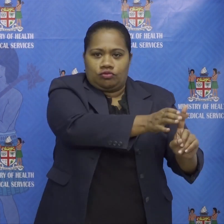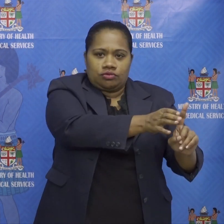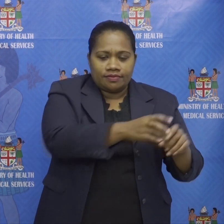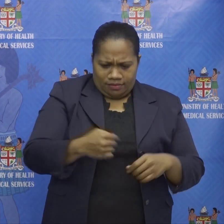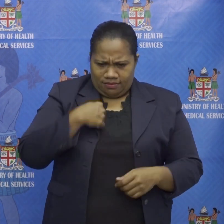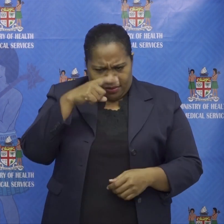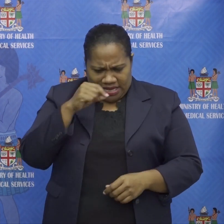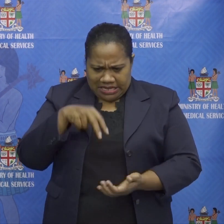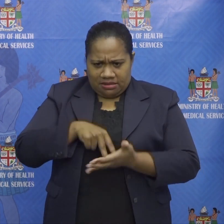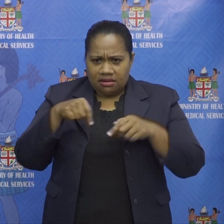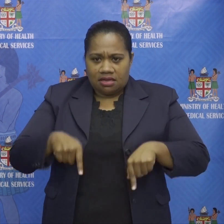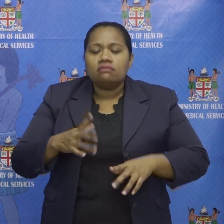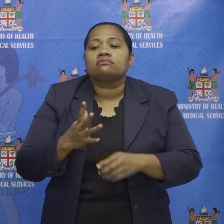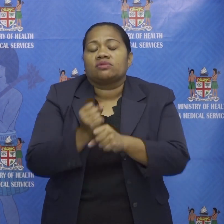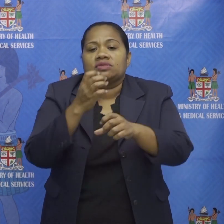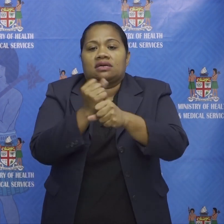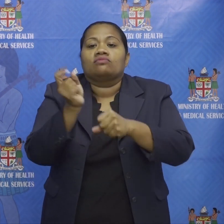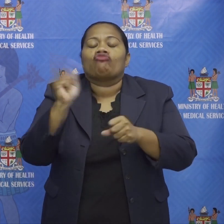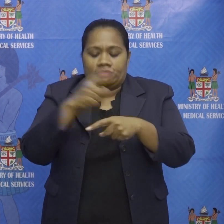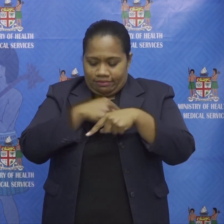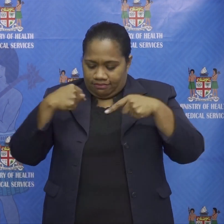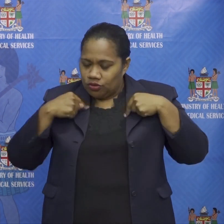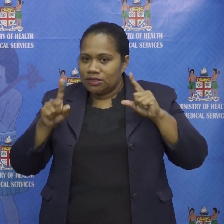only on what we are doing